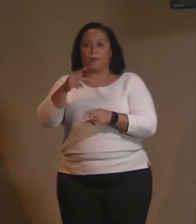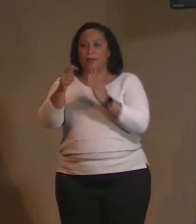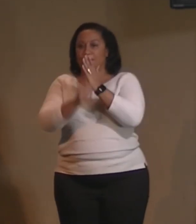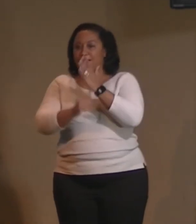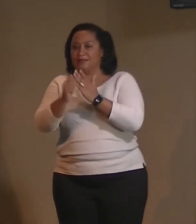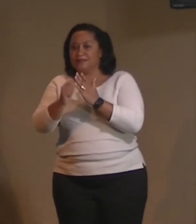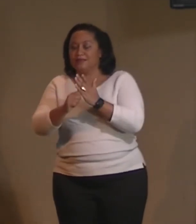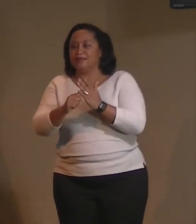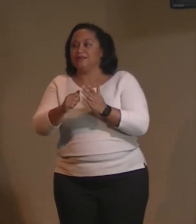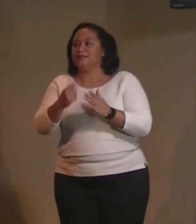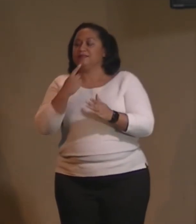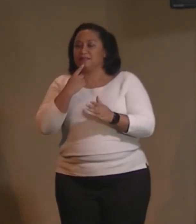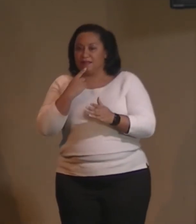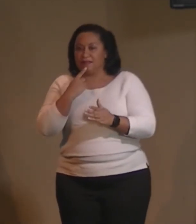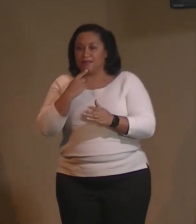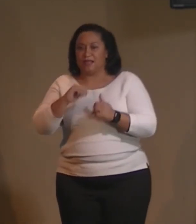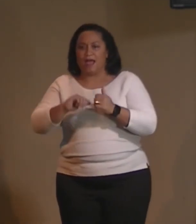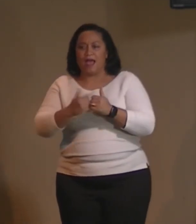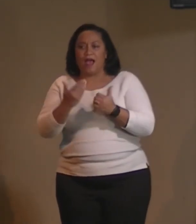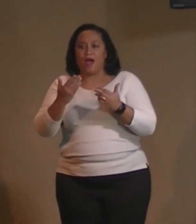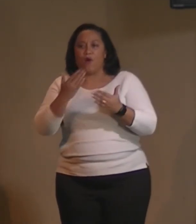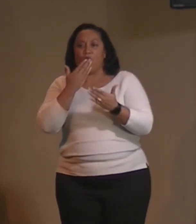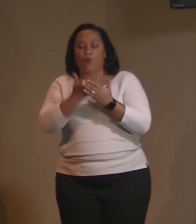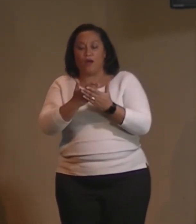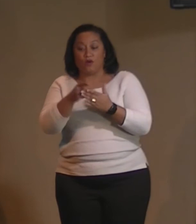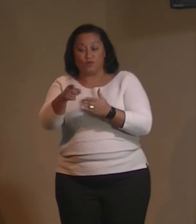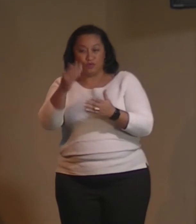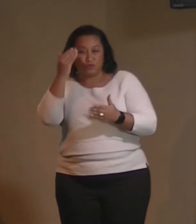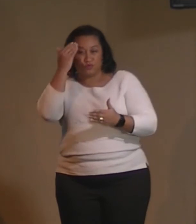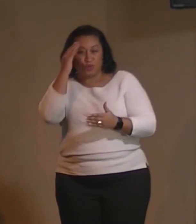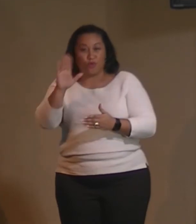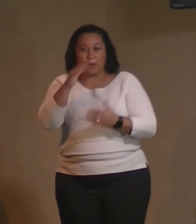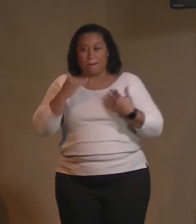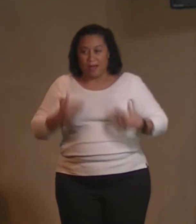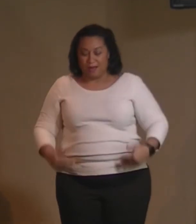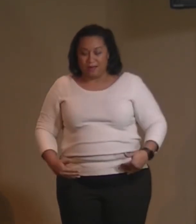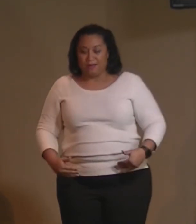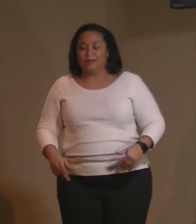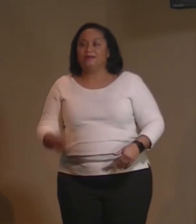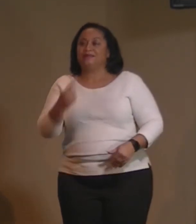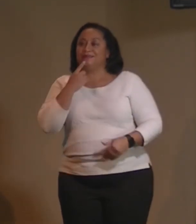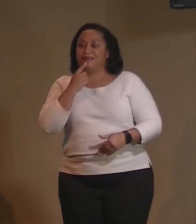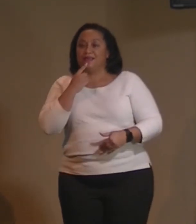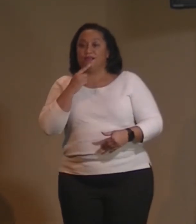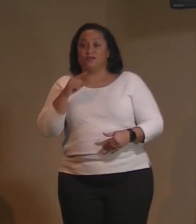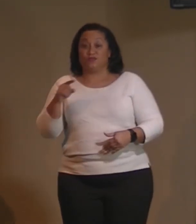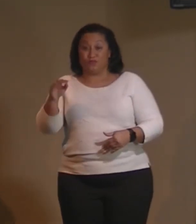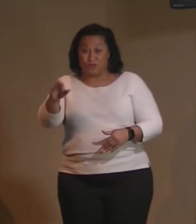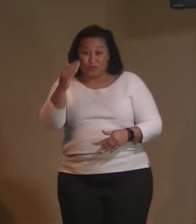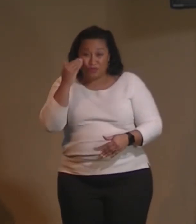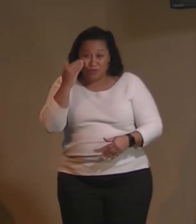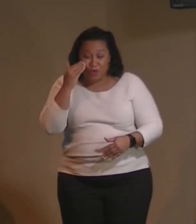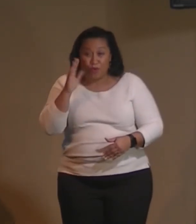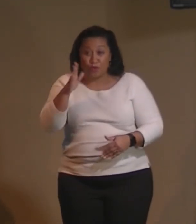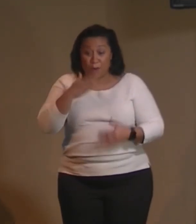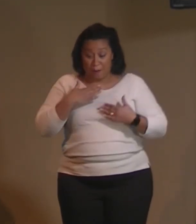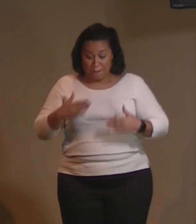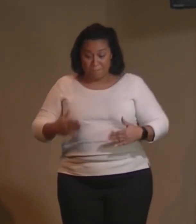How Well Do You Know Your Body? is it said, Do you know that your body emits light?